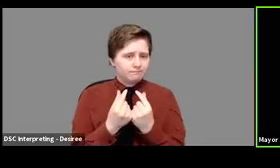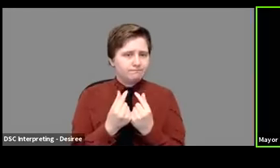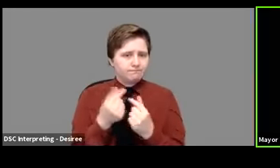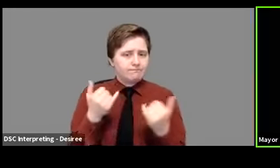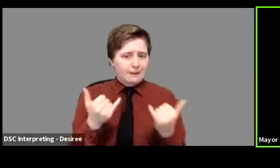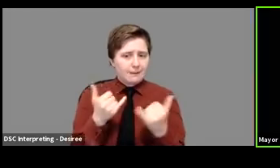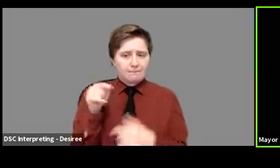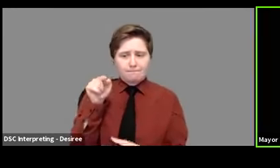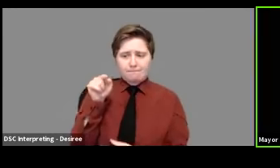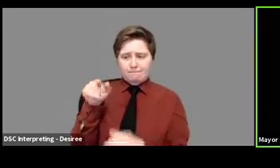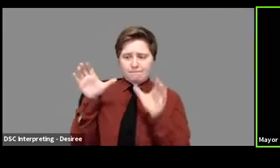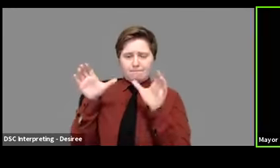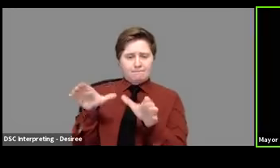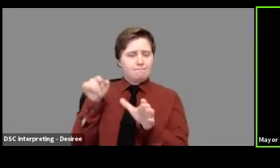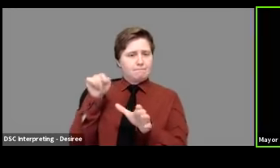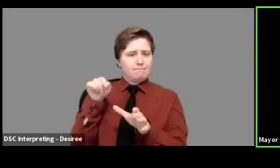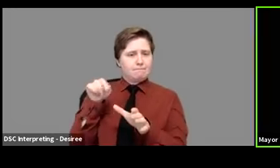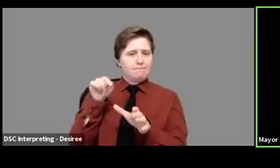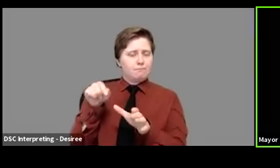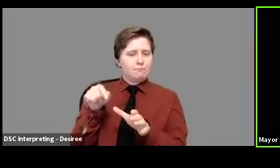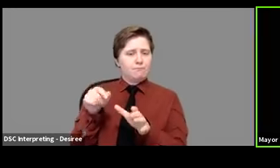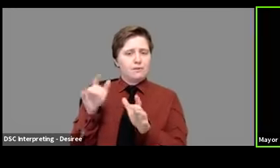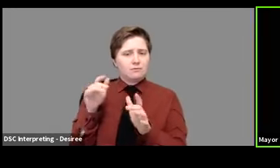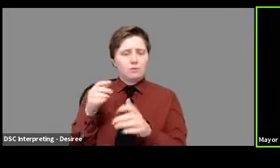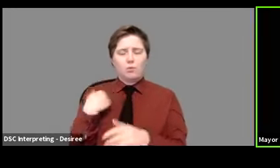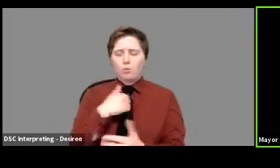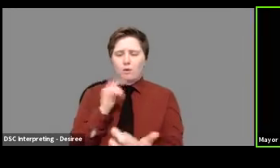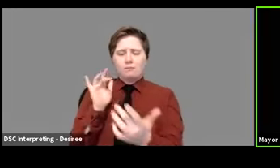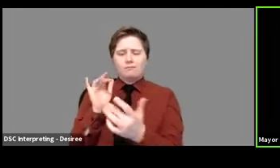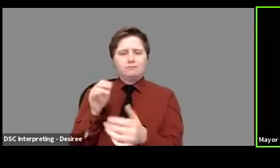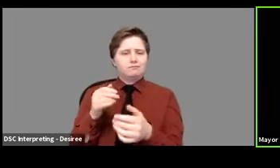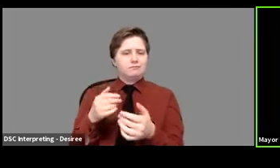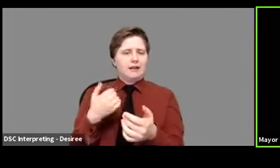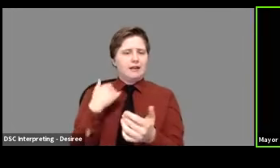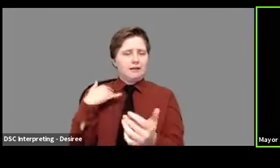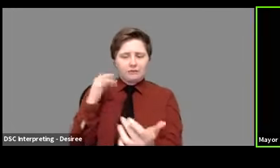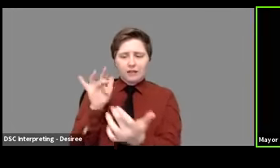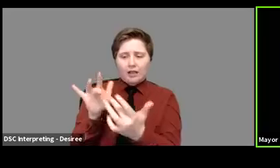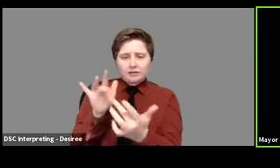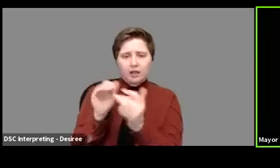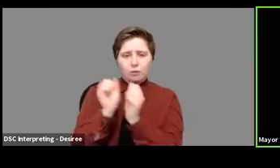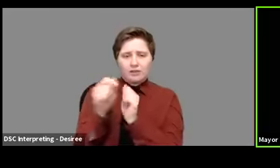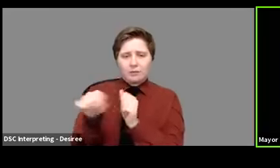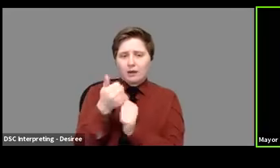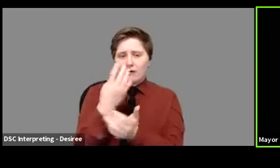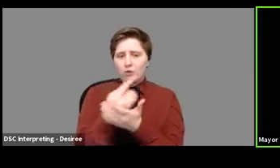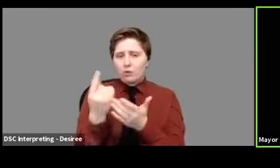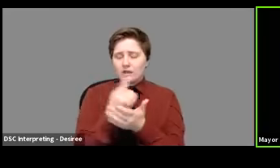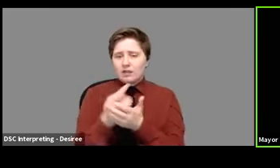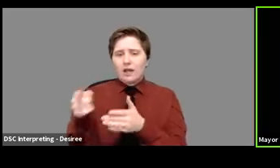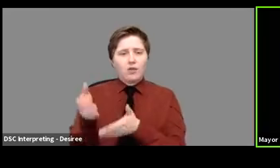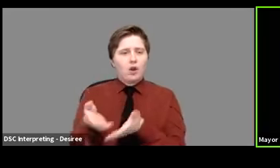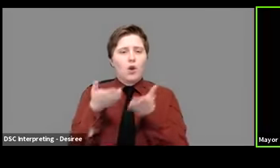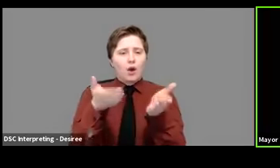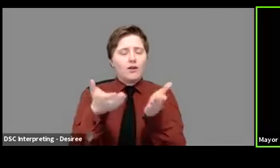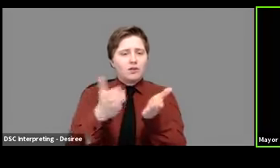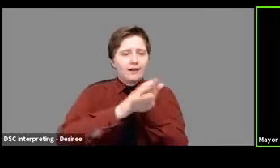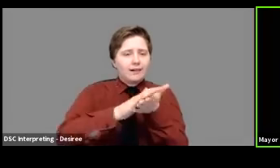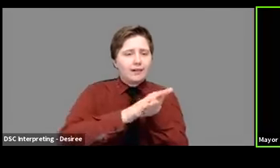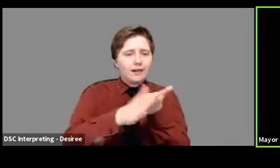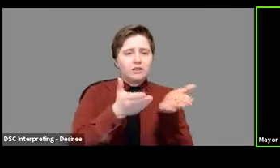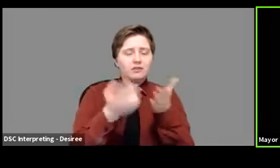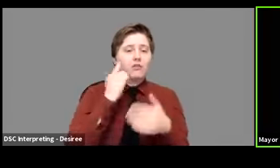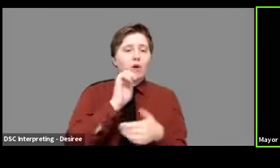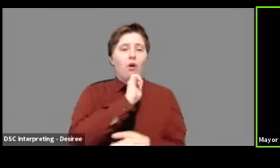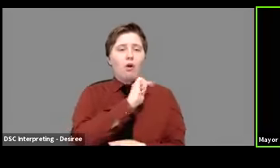They were contacted several weeks ago and they've offered their disinfectant services for